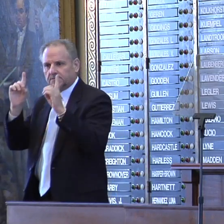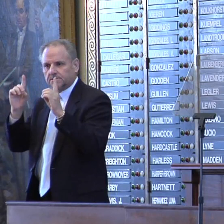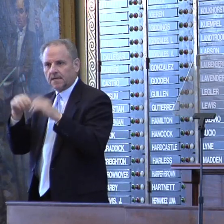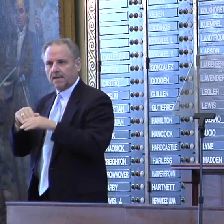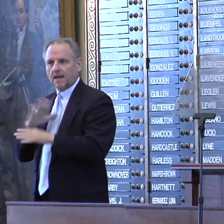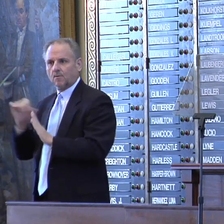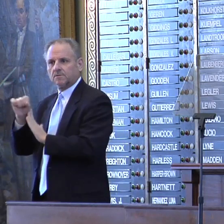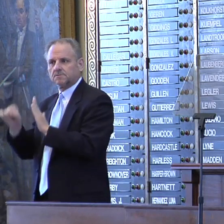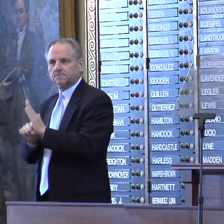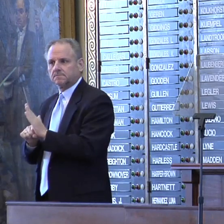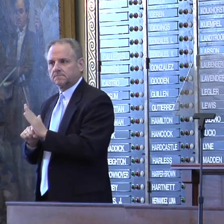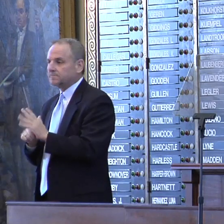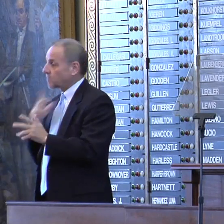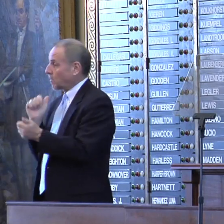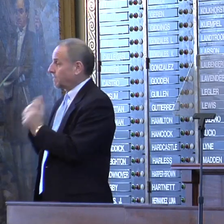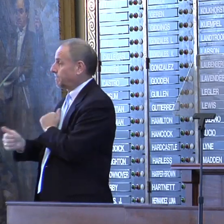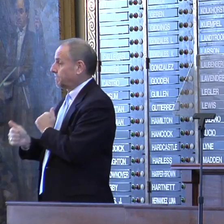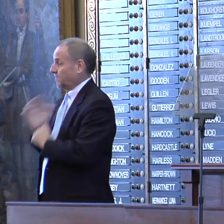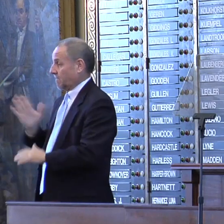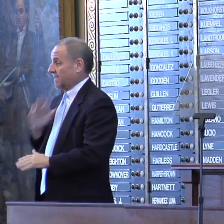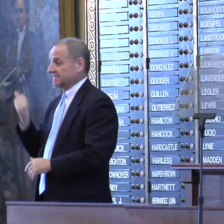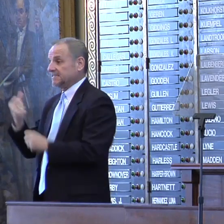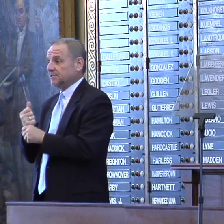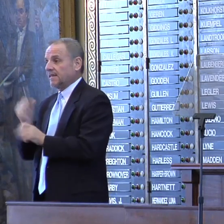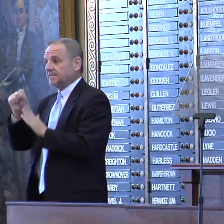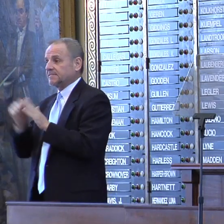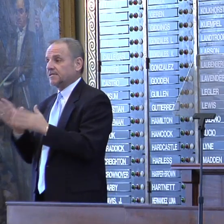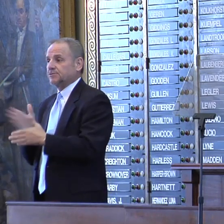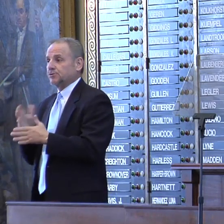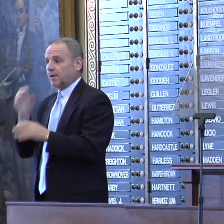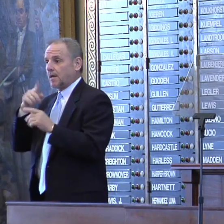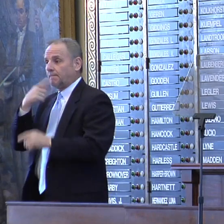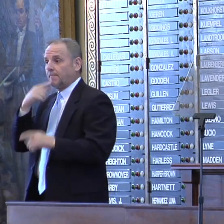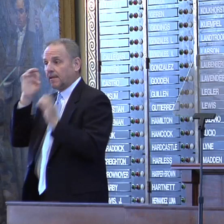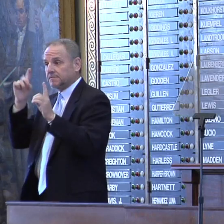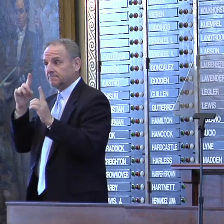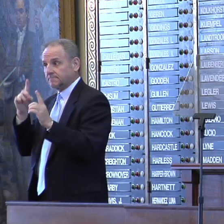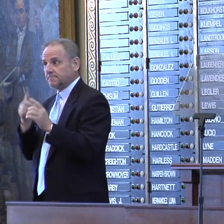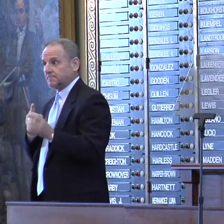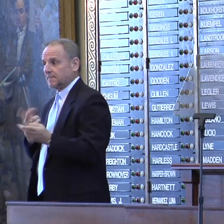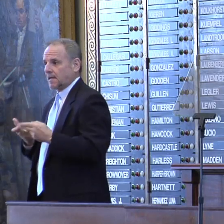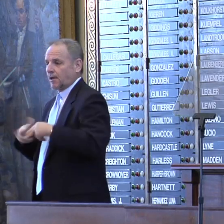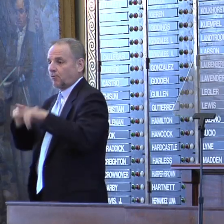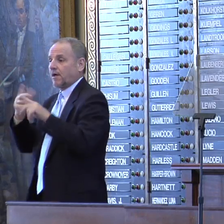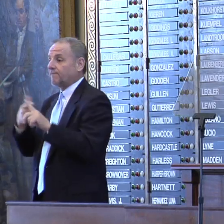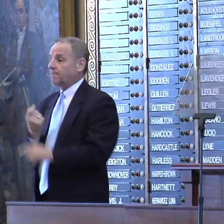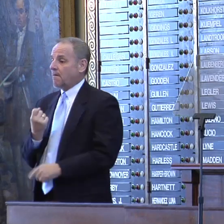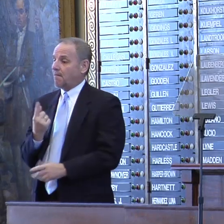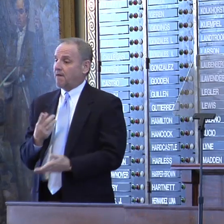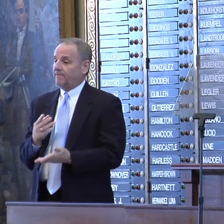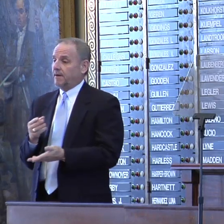in our state. Over the past decade, the state's share of public education spending increased from $11